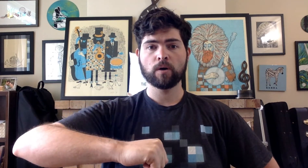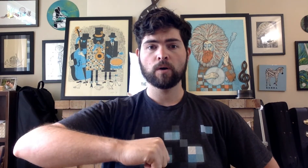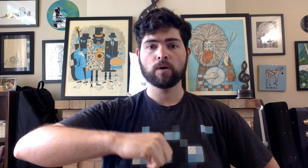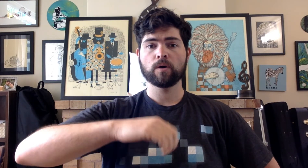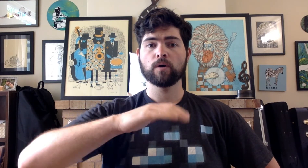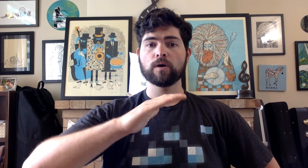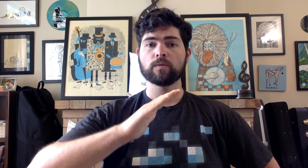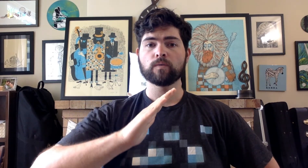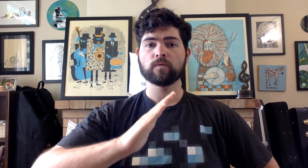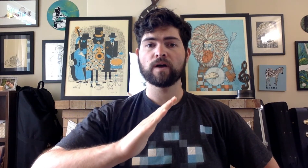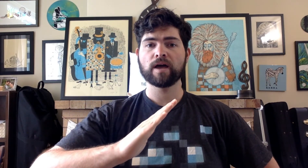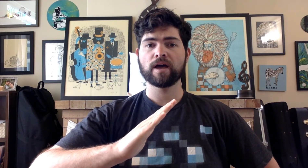Re,